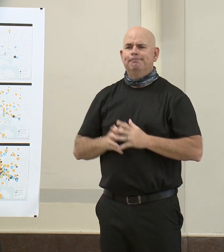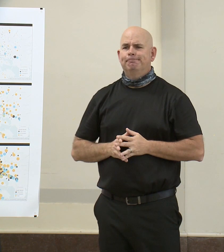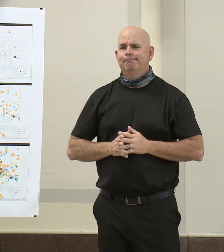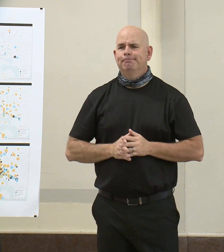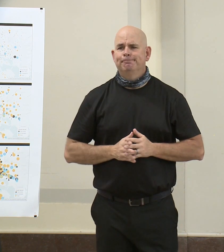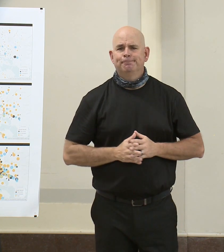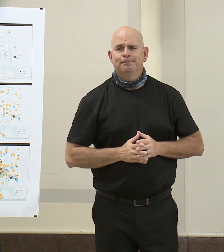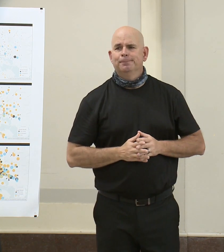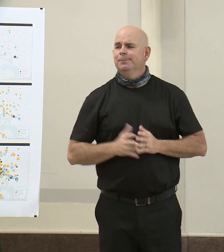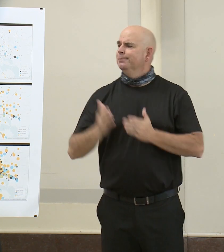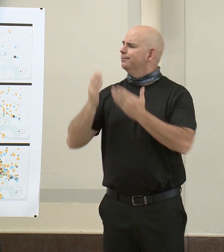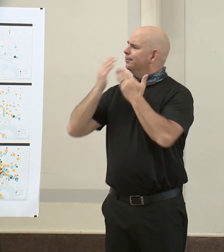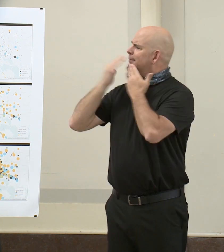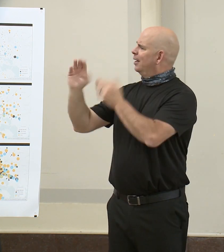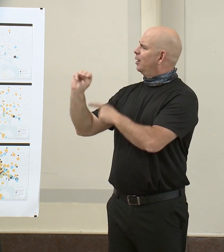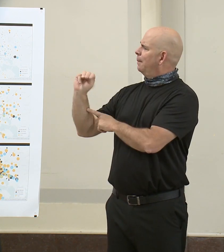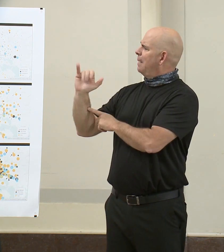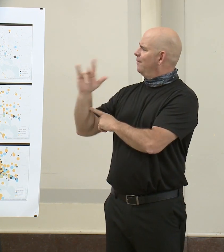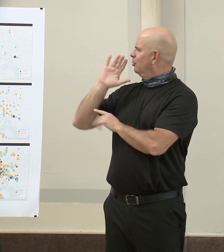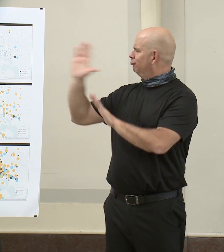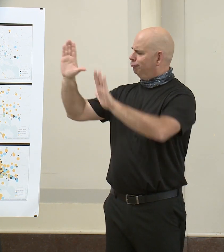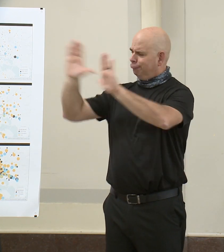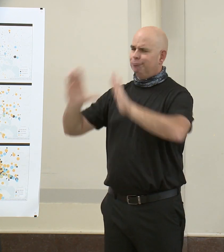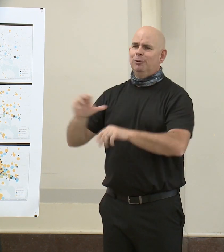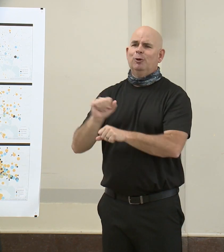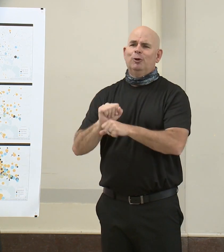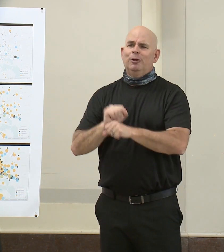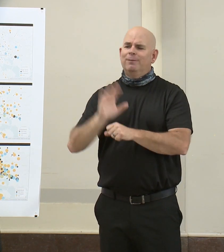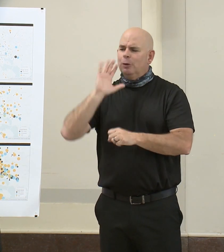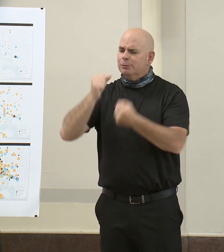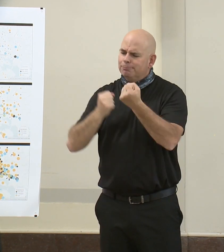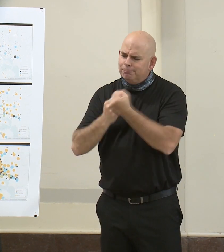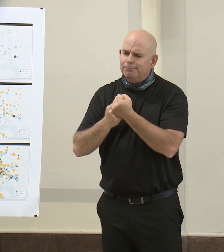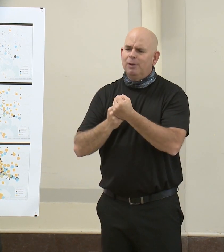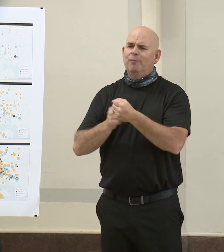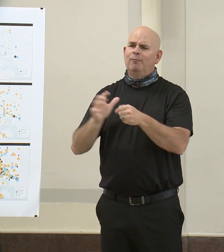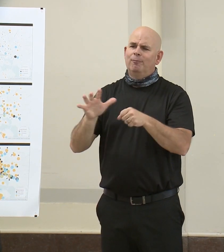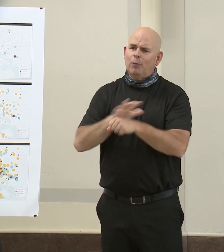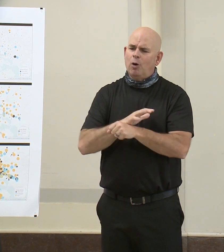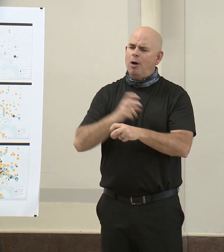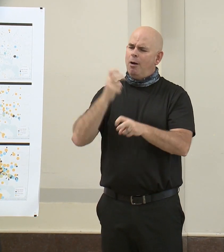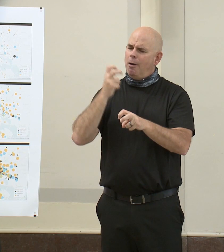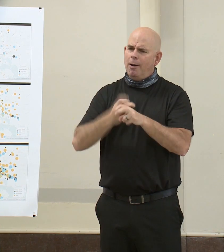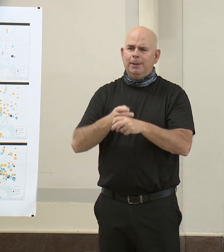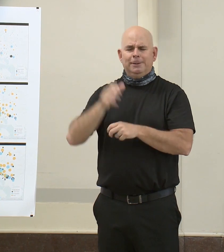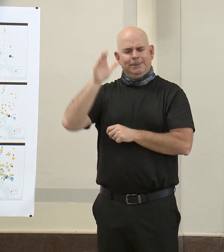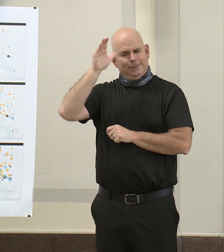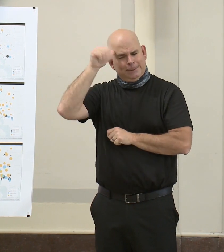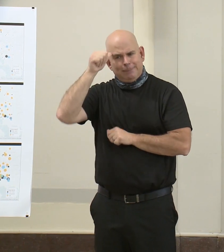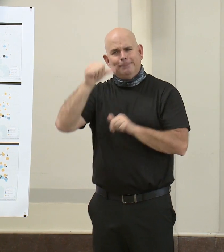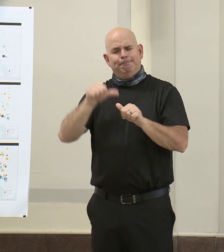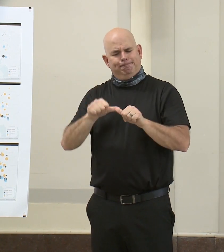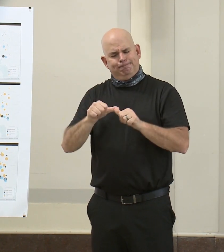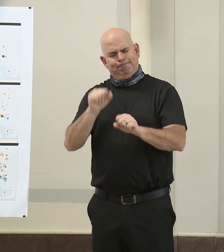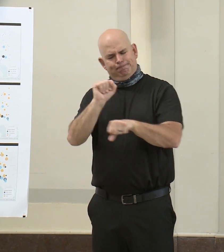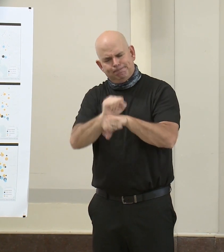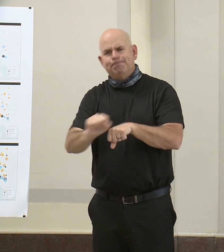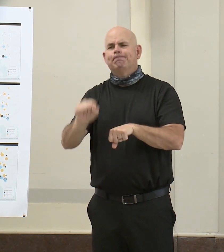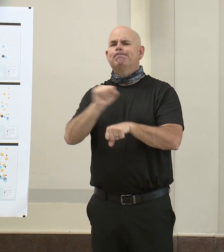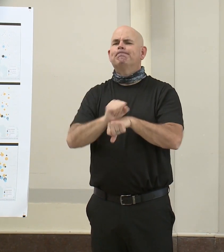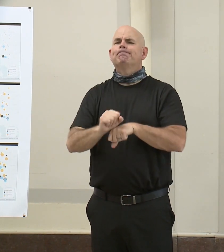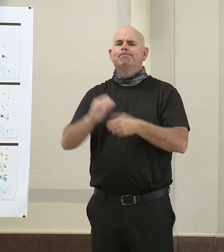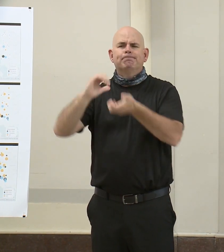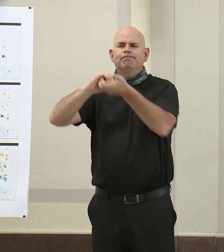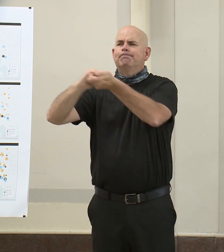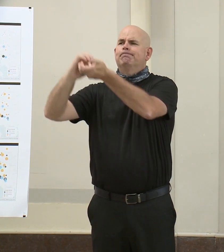direction and support as we have worked to stand up this far-reaching and hugely collaborative effort. I look